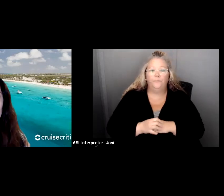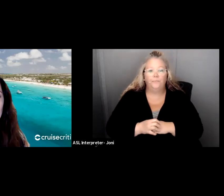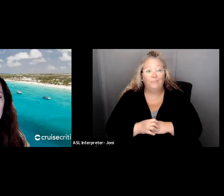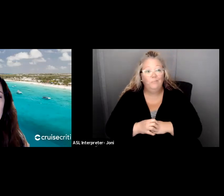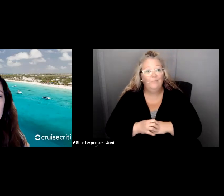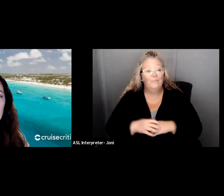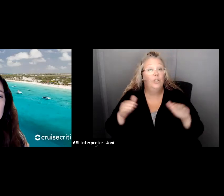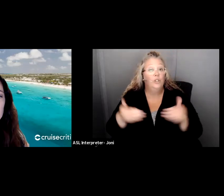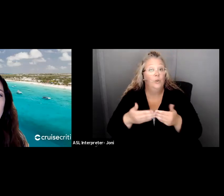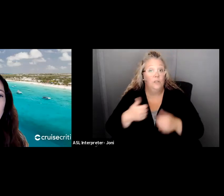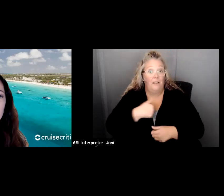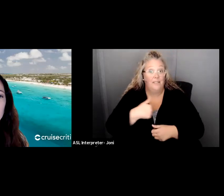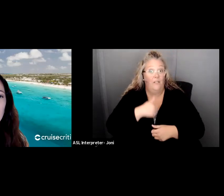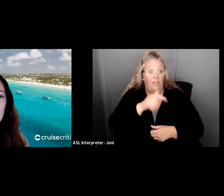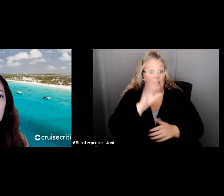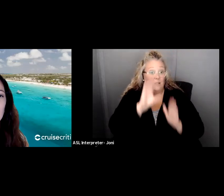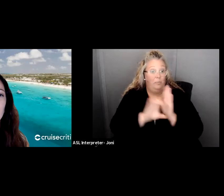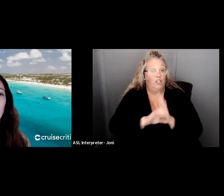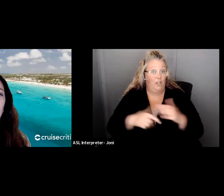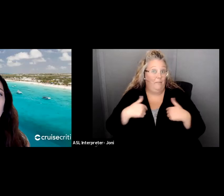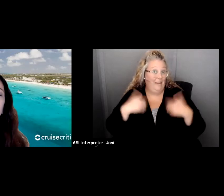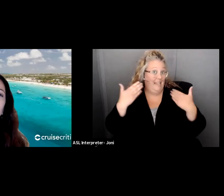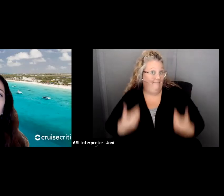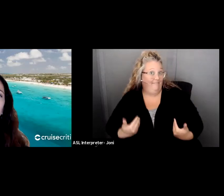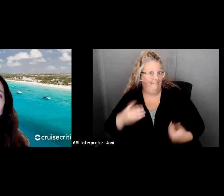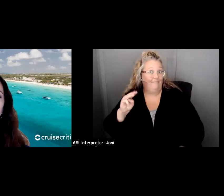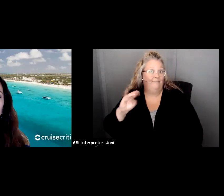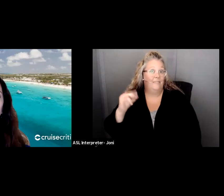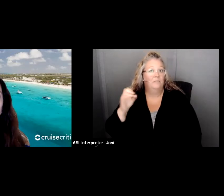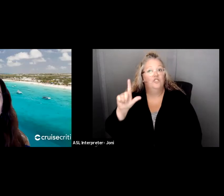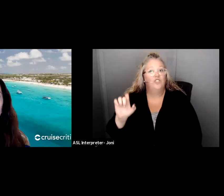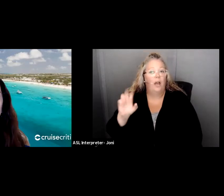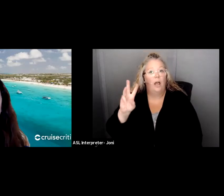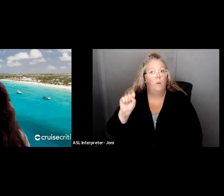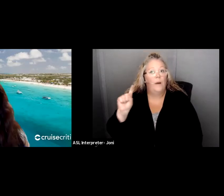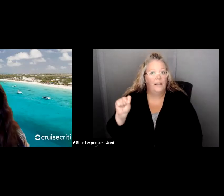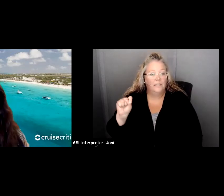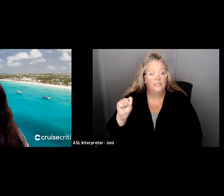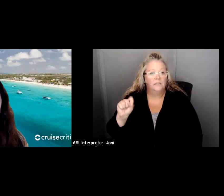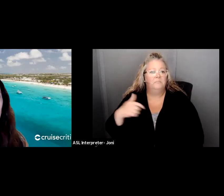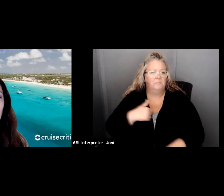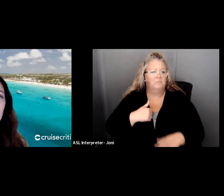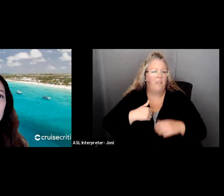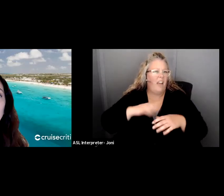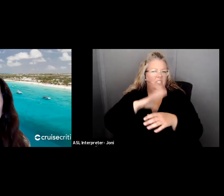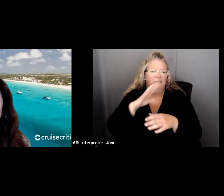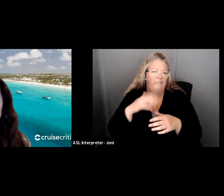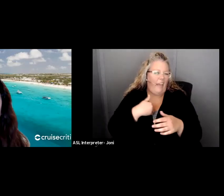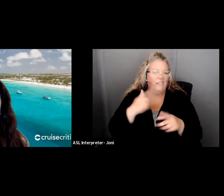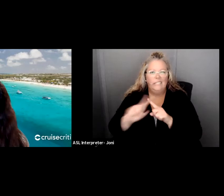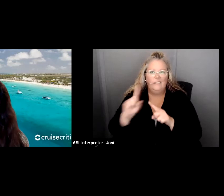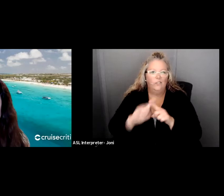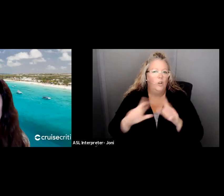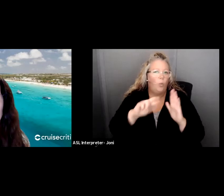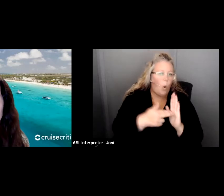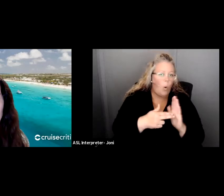a picture of me, Michelle West. And I have served in leadership roles for strategic planning, marketing, and development and